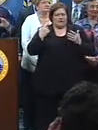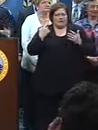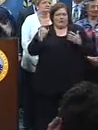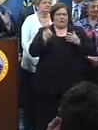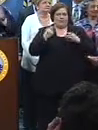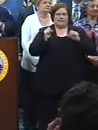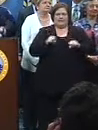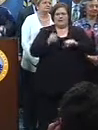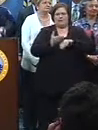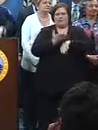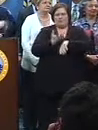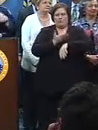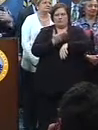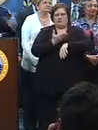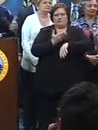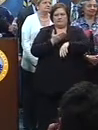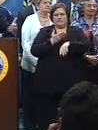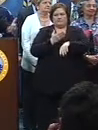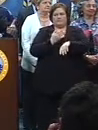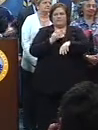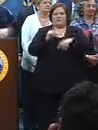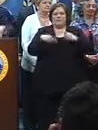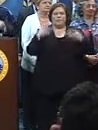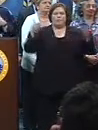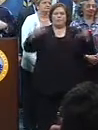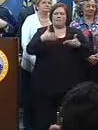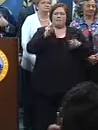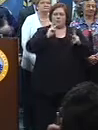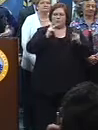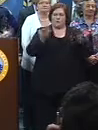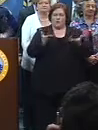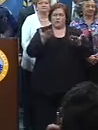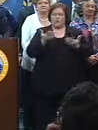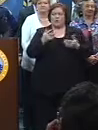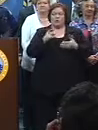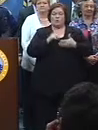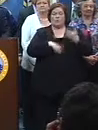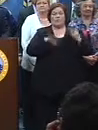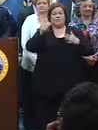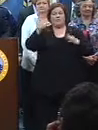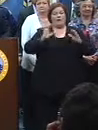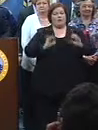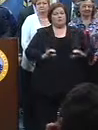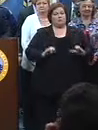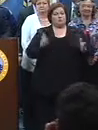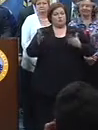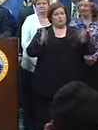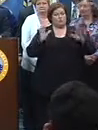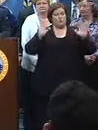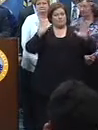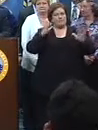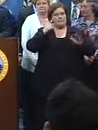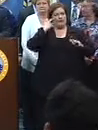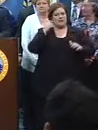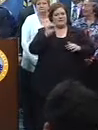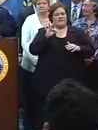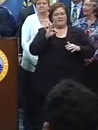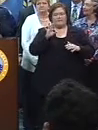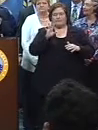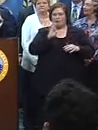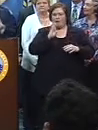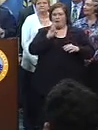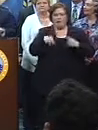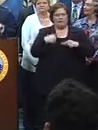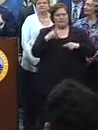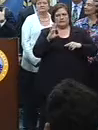than we always are about welcoming people here. And the thing that made their customer service so wonderful was the thousands, and I'm talking